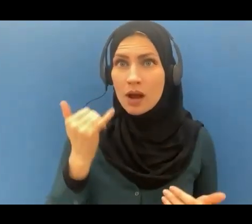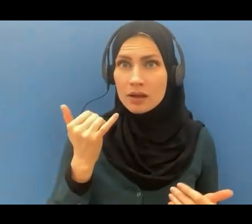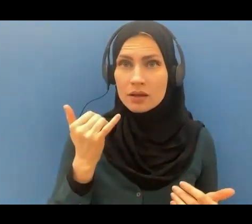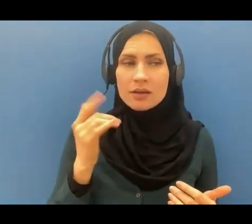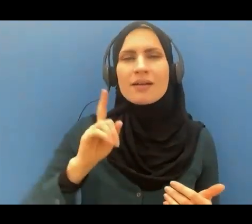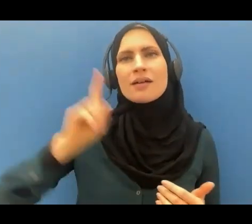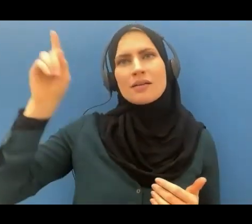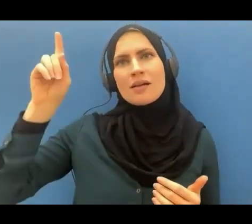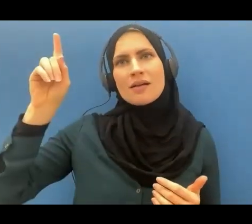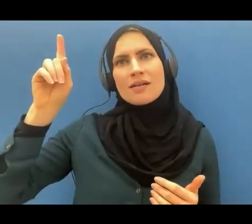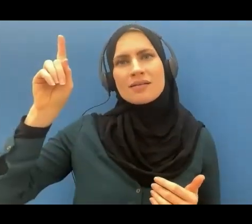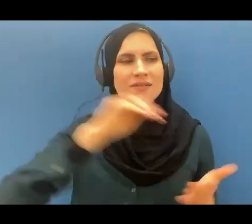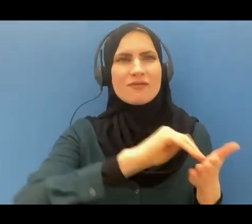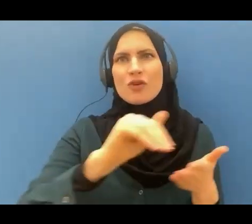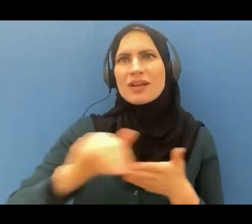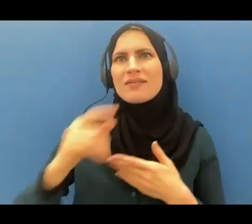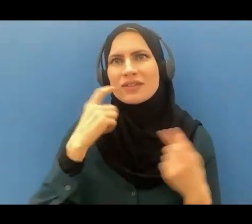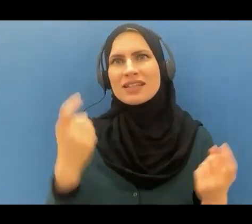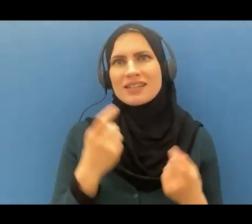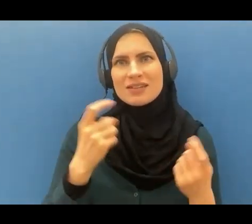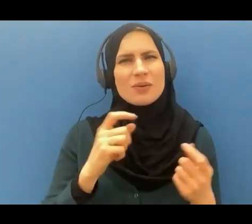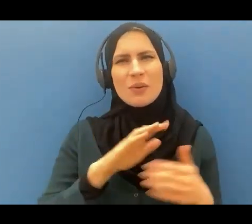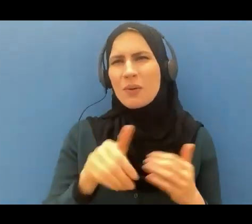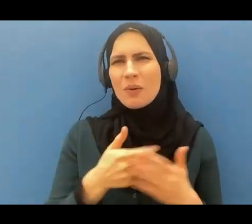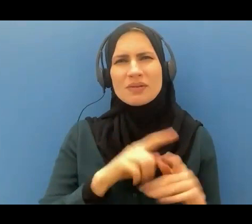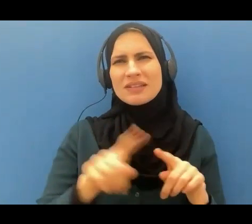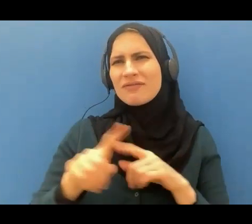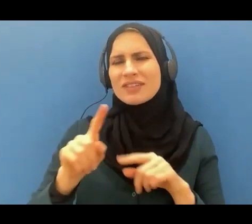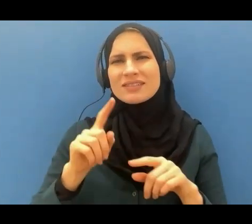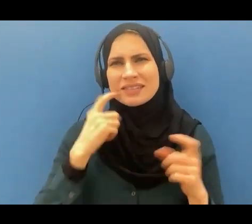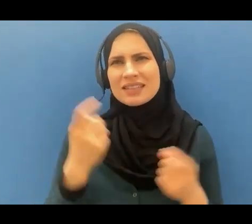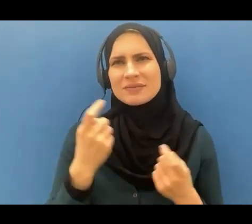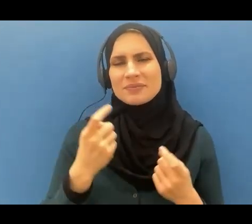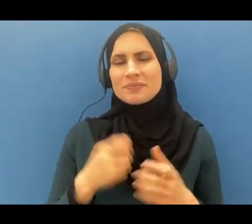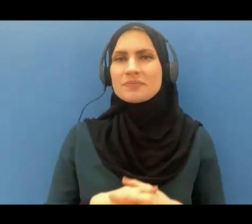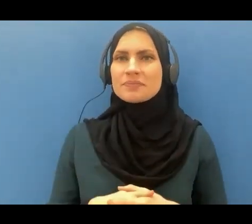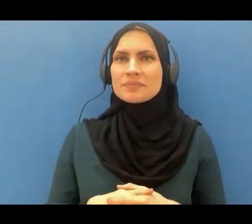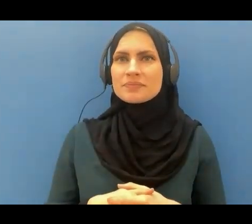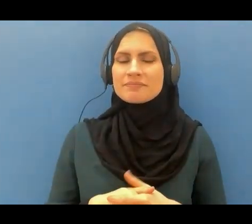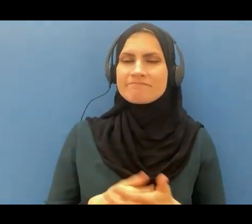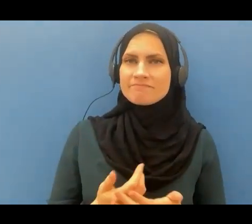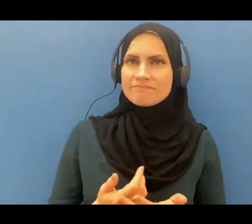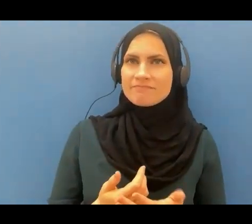forgives all sins. So how do we reconcile between the two ayahs?